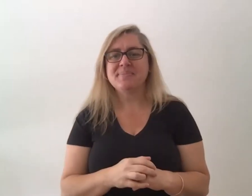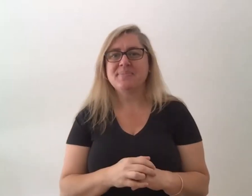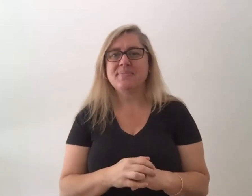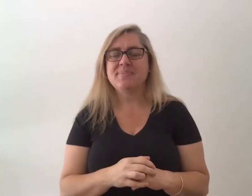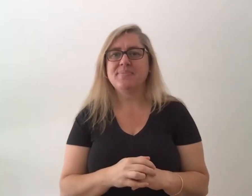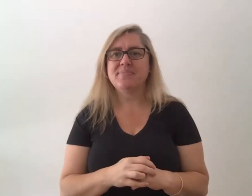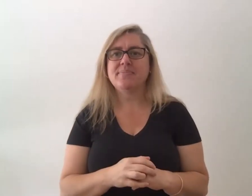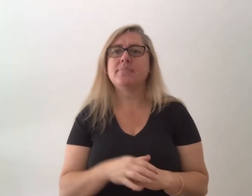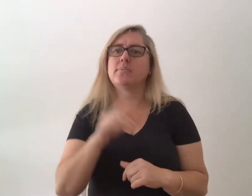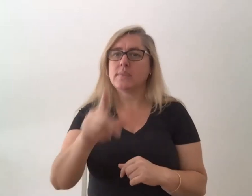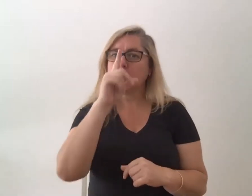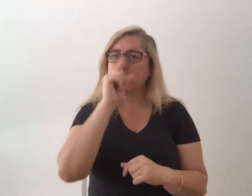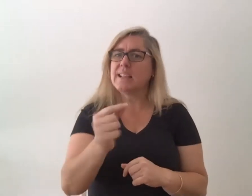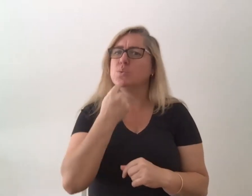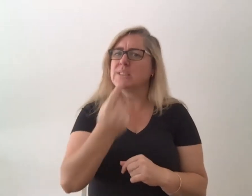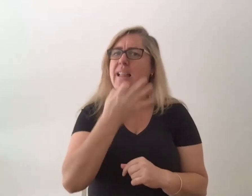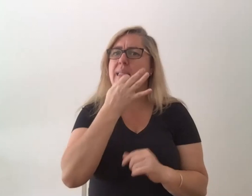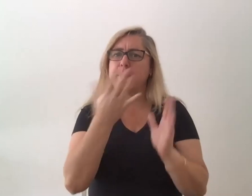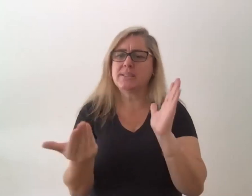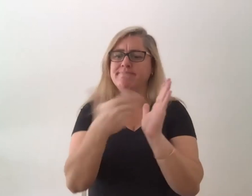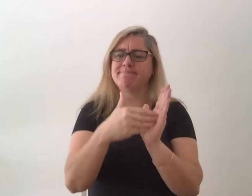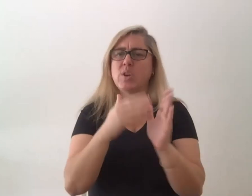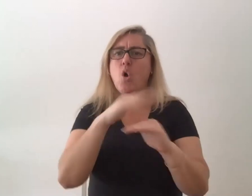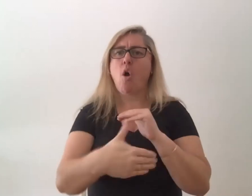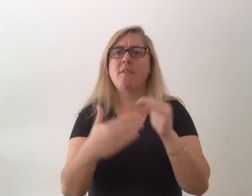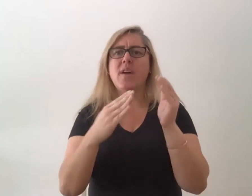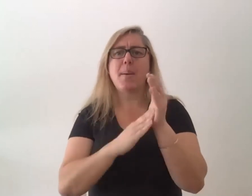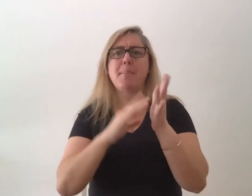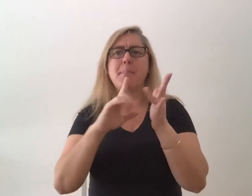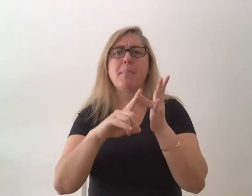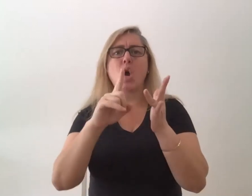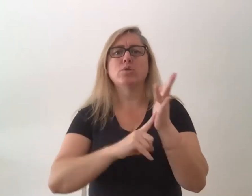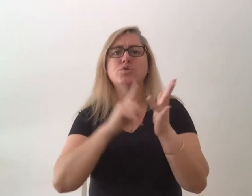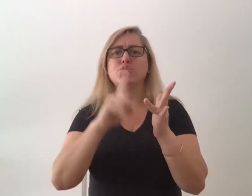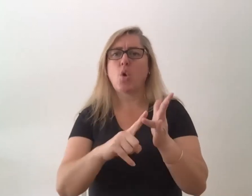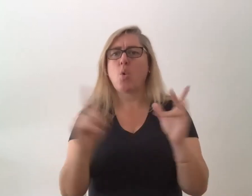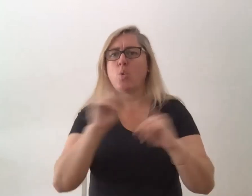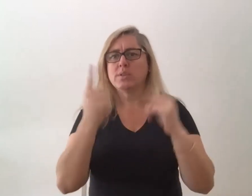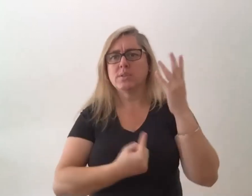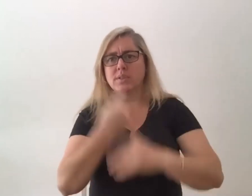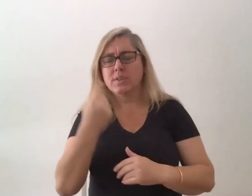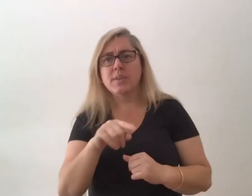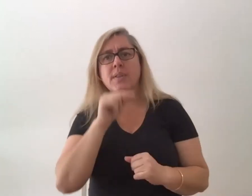Can you say a bit more about Mojo? How long's been around? Obviously, it came out of Schizy Inc.